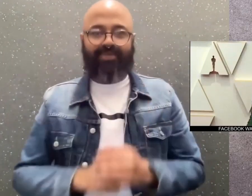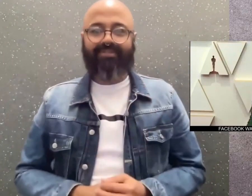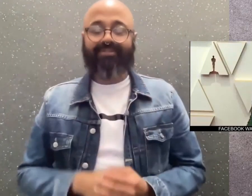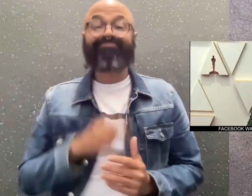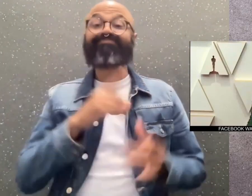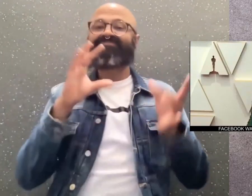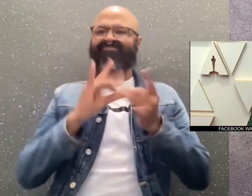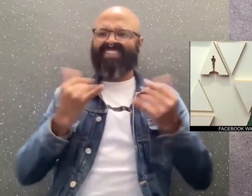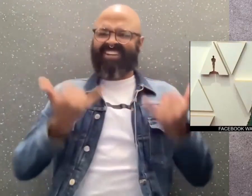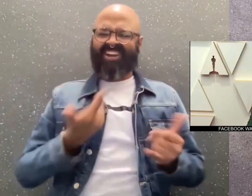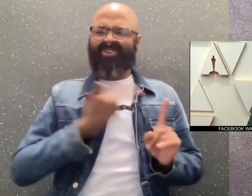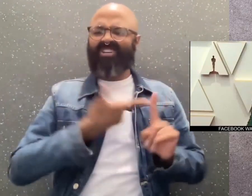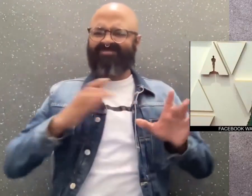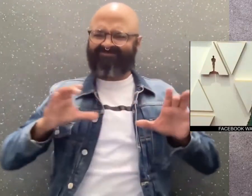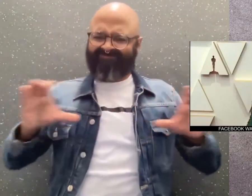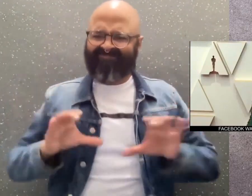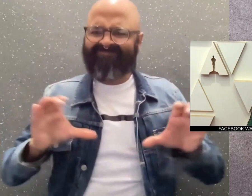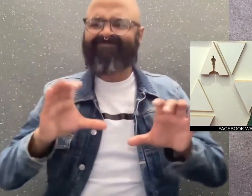looking for a new home for the show now.